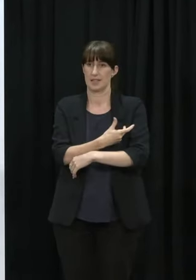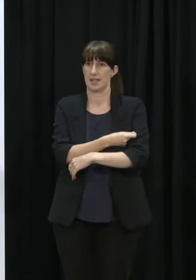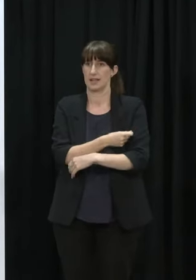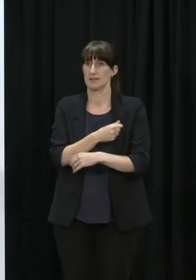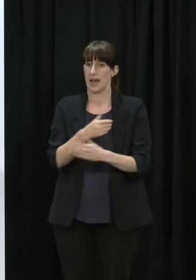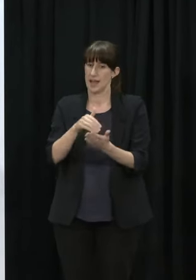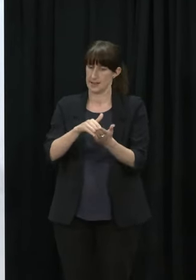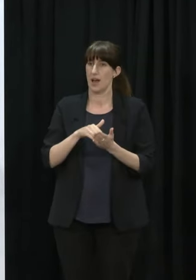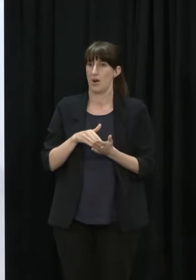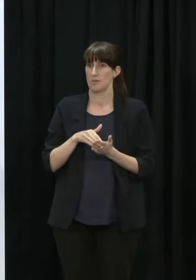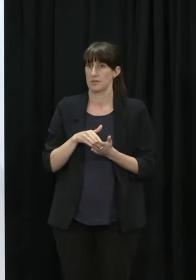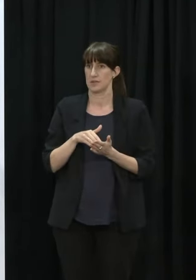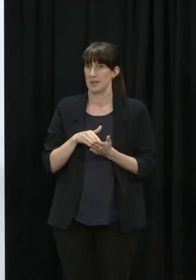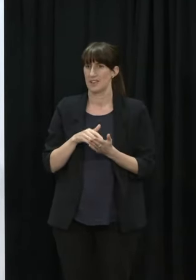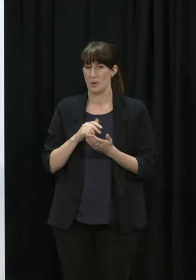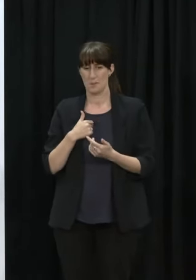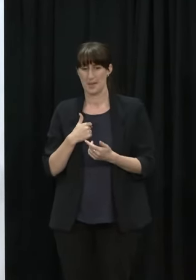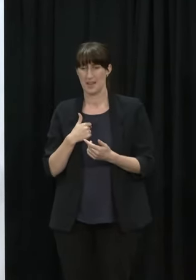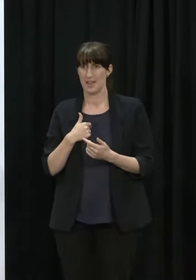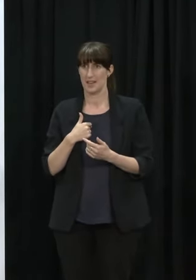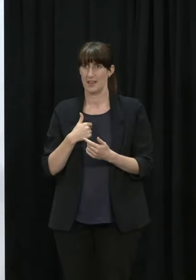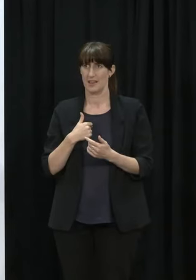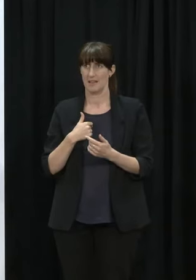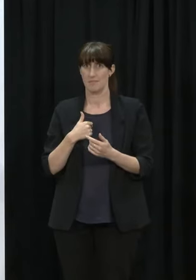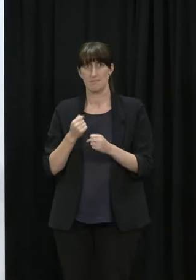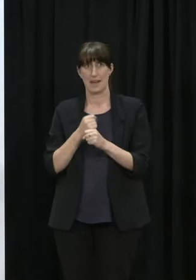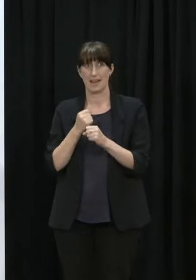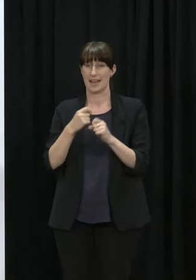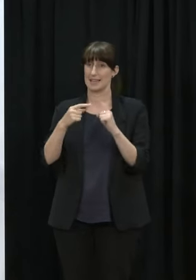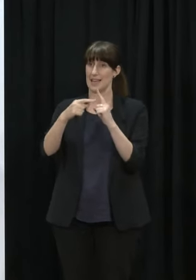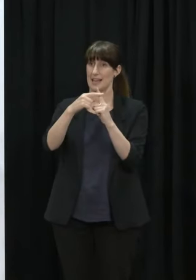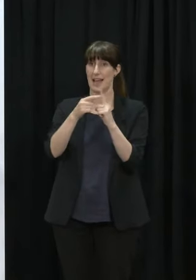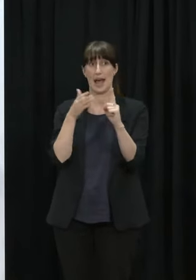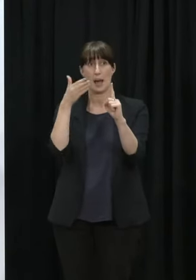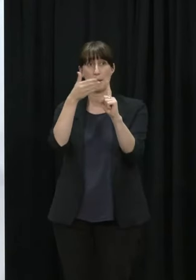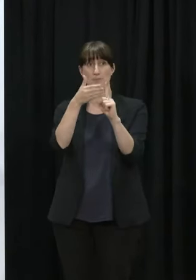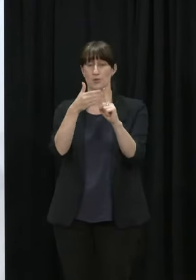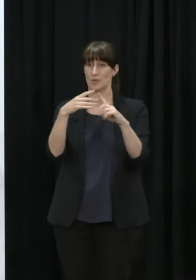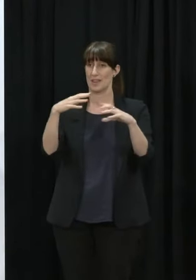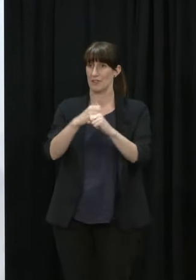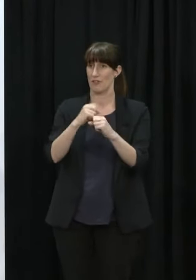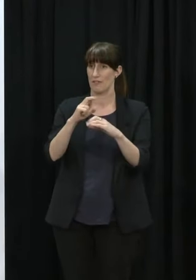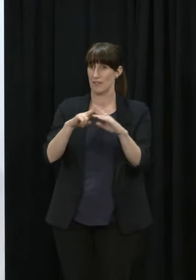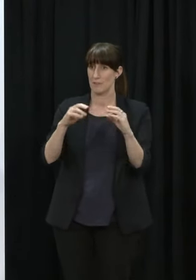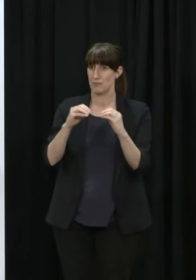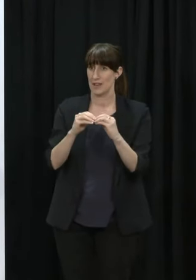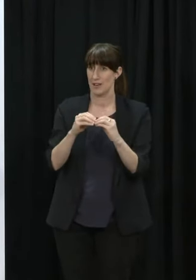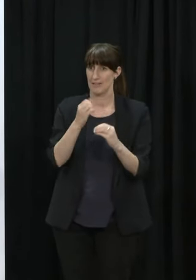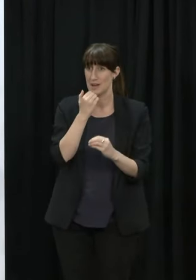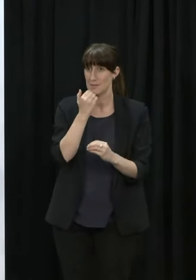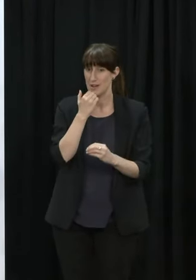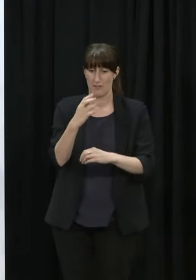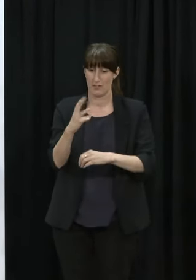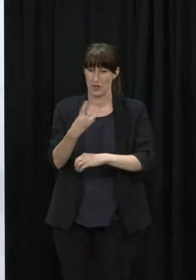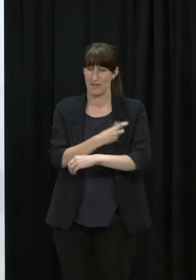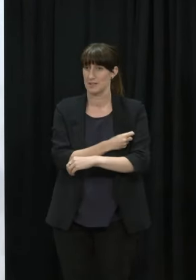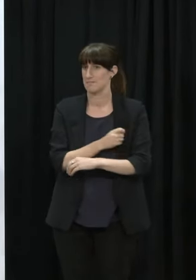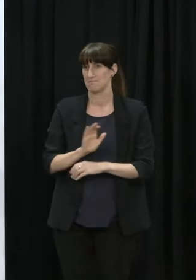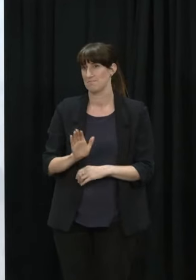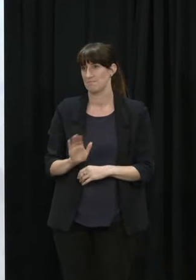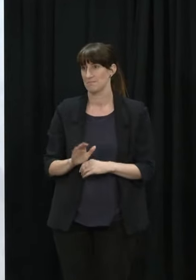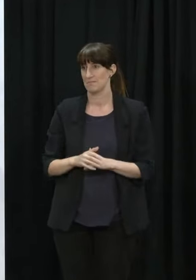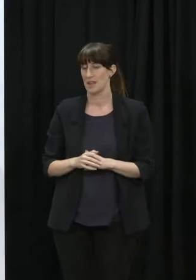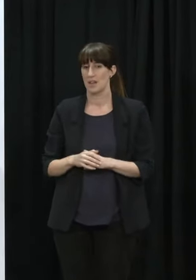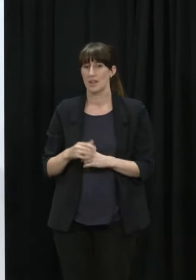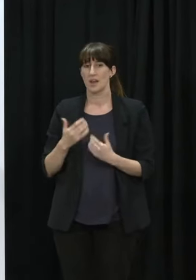hard and fast target in terms of where we want to be by the end of February but what I would note is I think we're up to about 95% of eligible New Zealanders now having